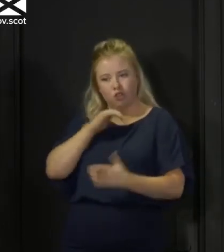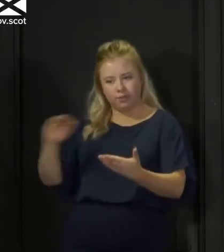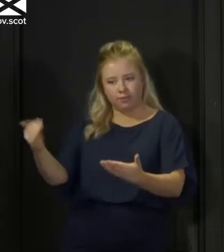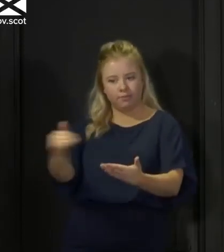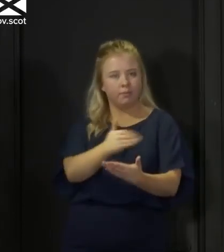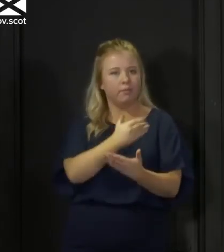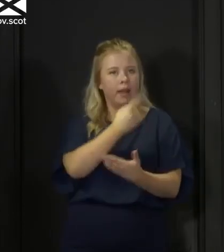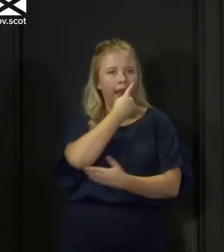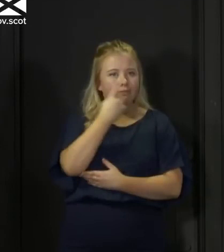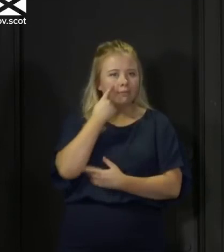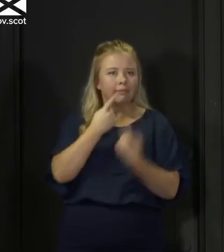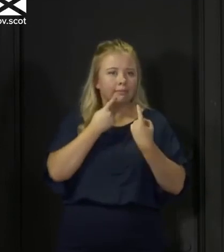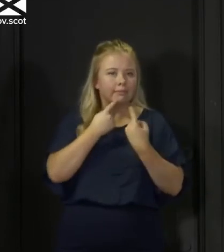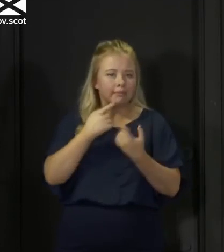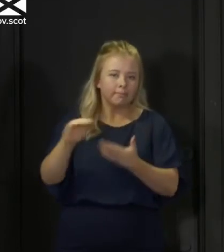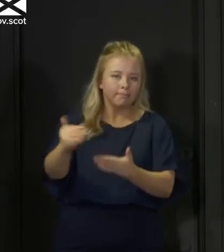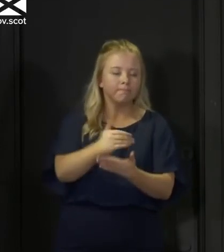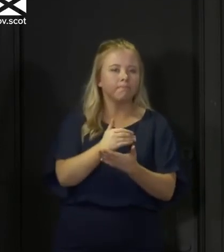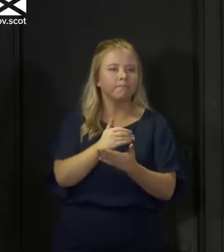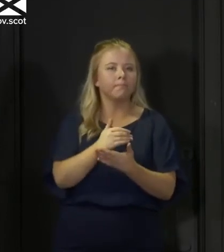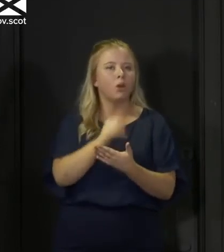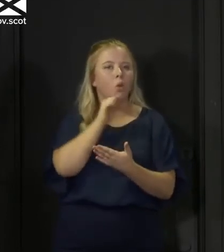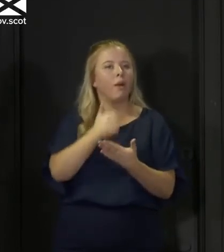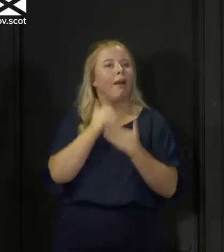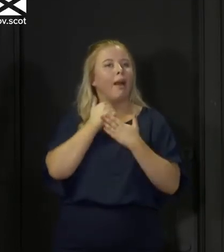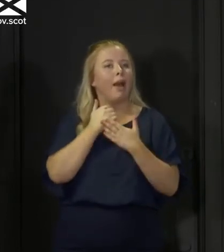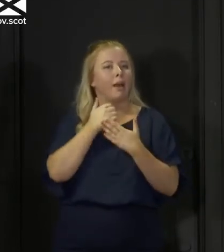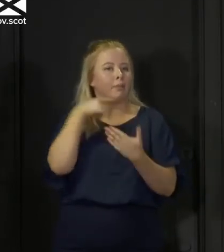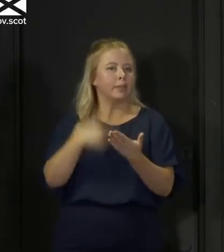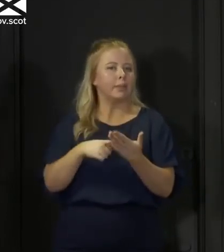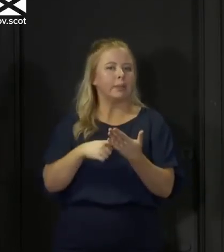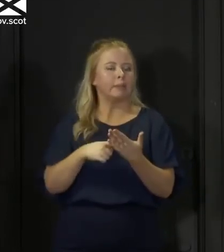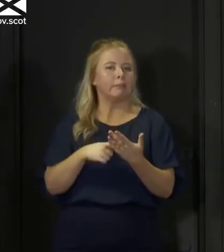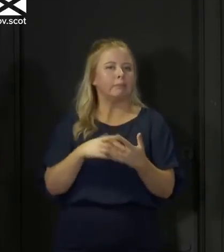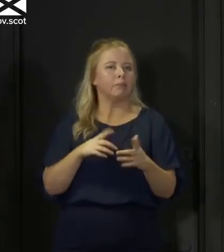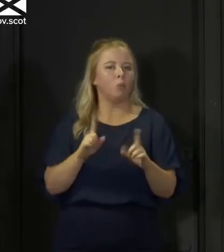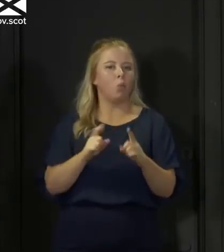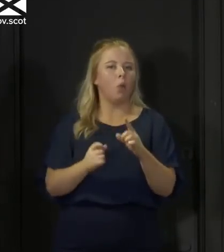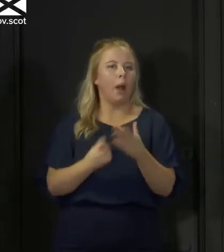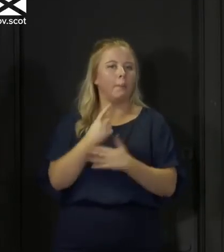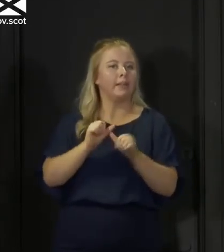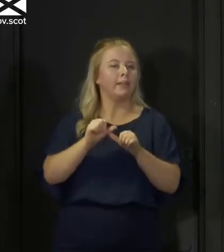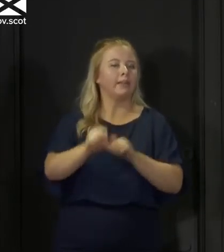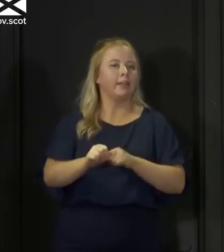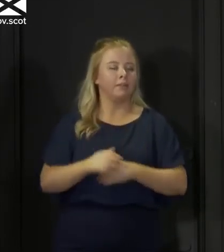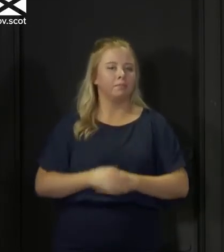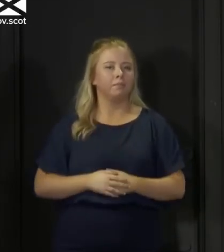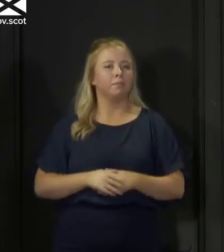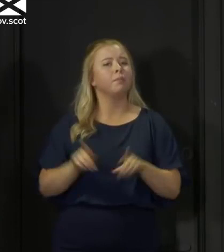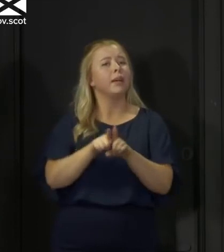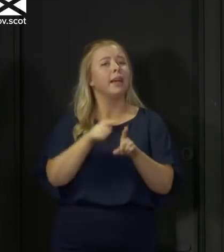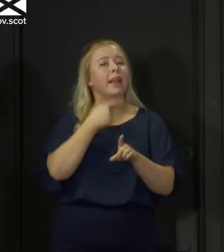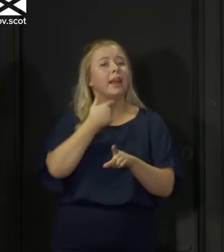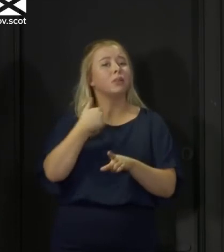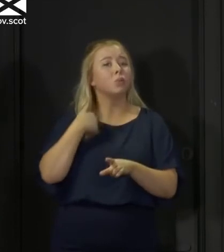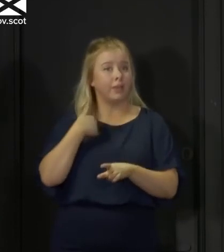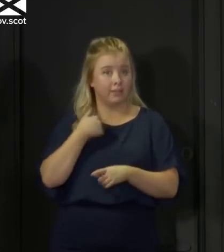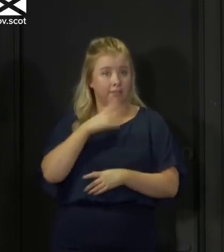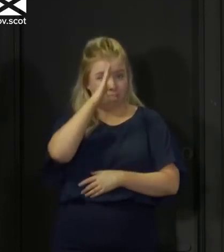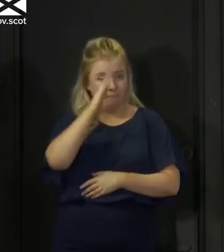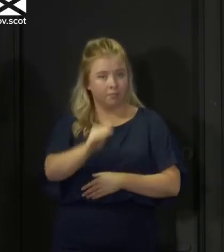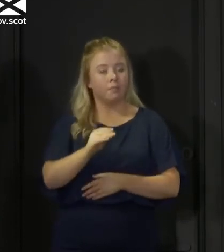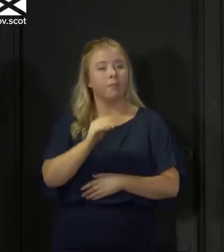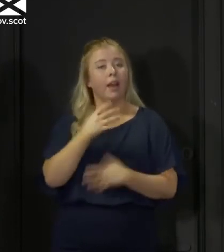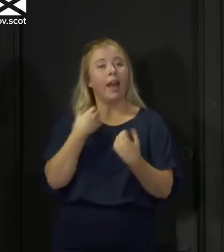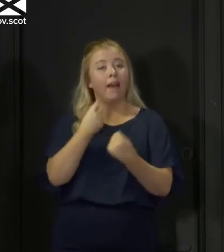to how quickly we can move in easing the lockdown. And as I said last week, we set out a cautious pathway ahead. If the